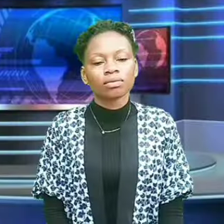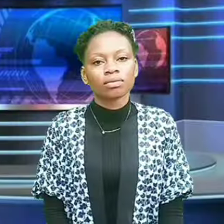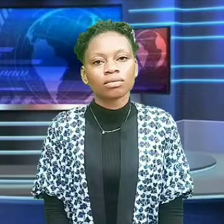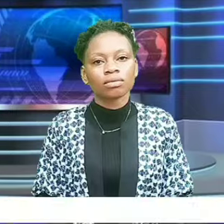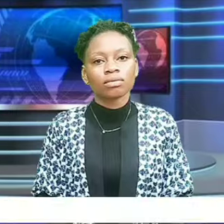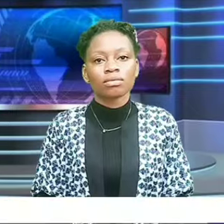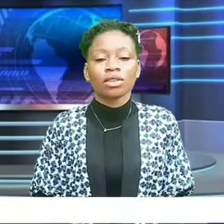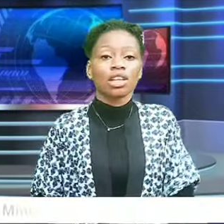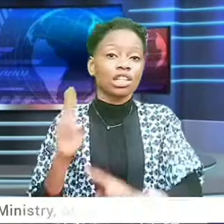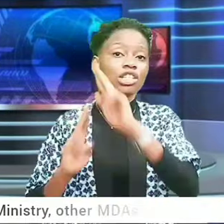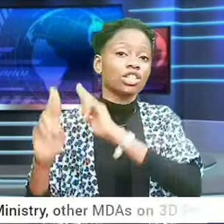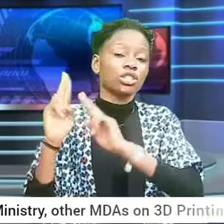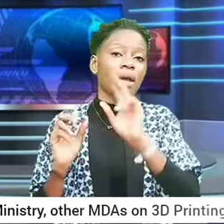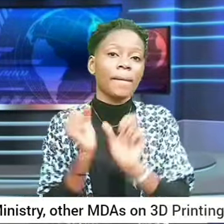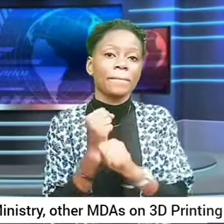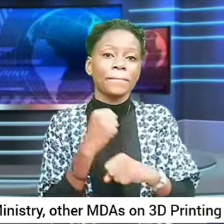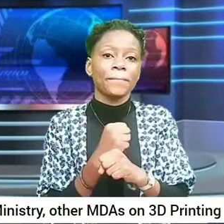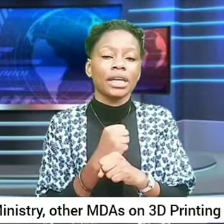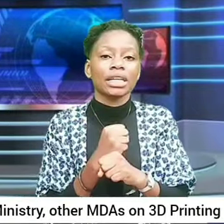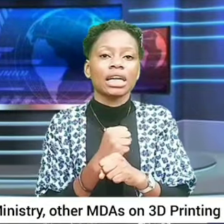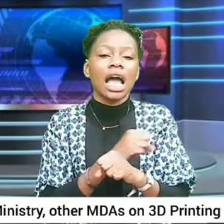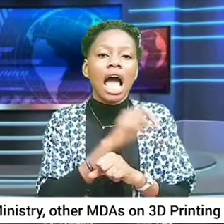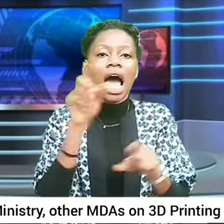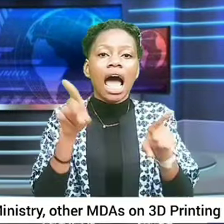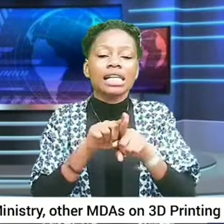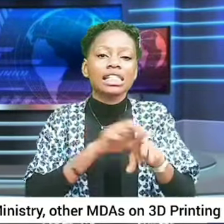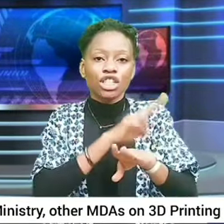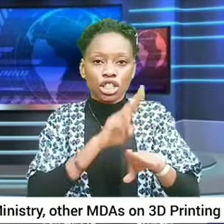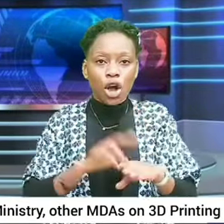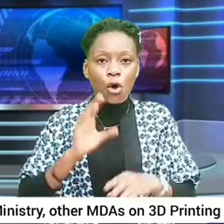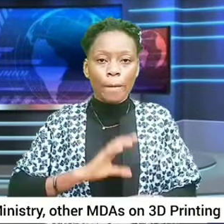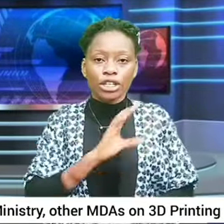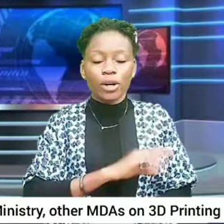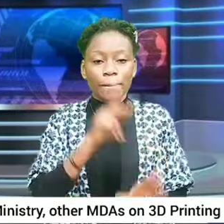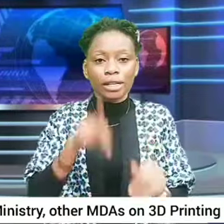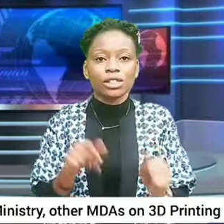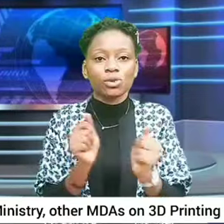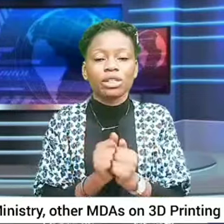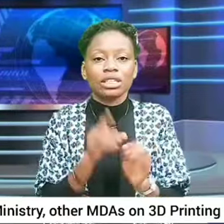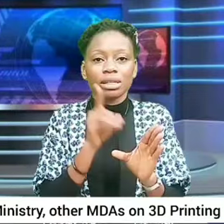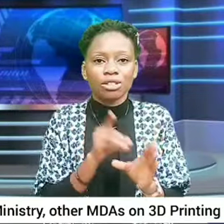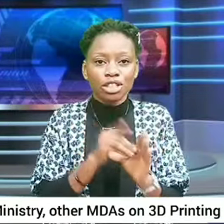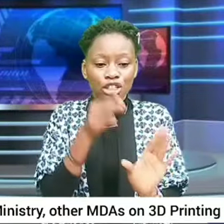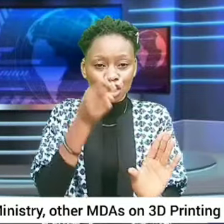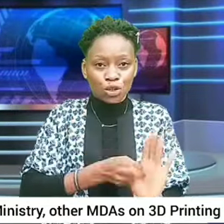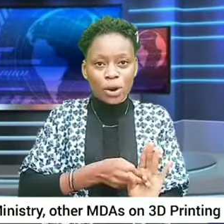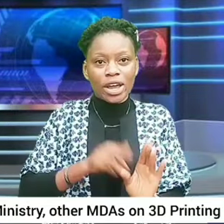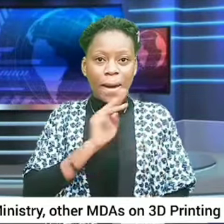Ministry Made as National Commission for Persons with Disabilities Joint Ministry.